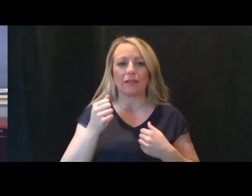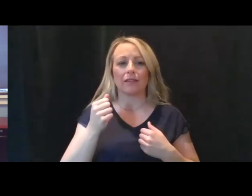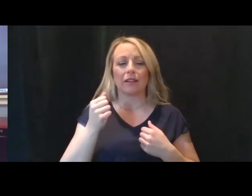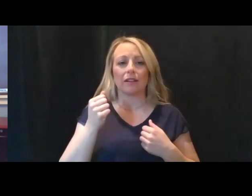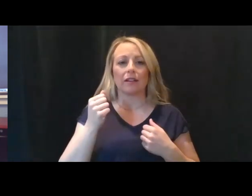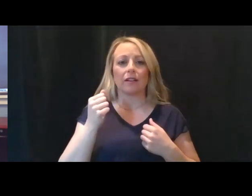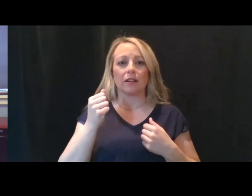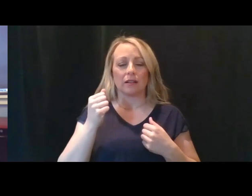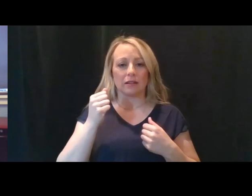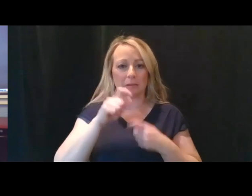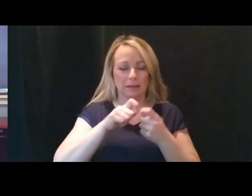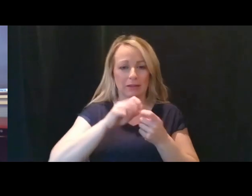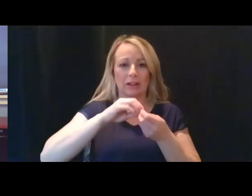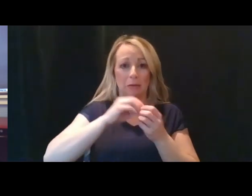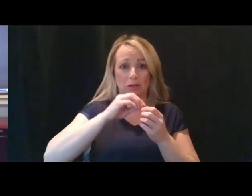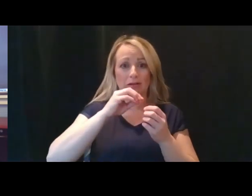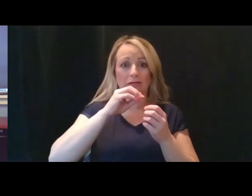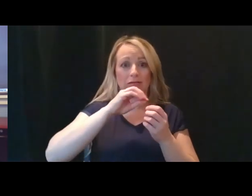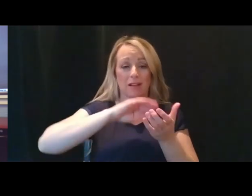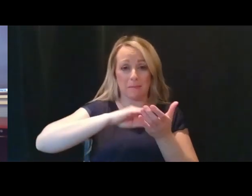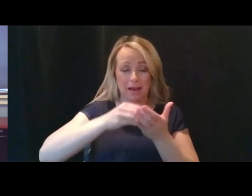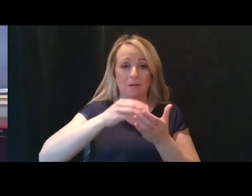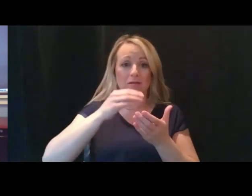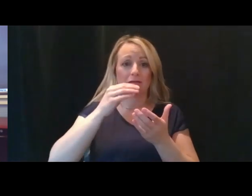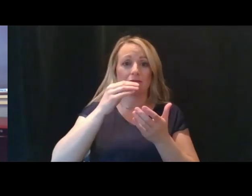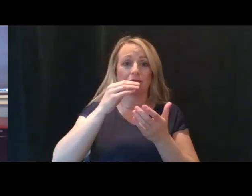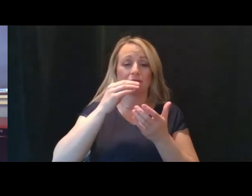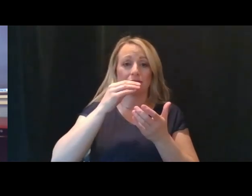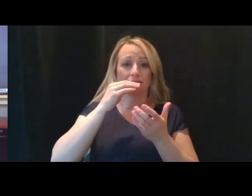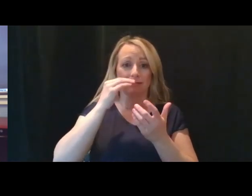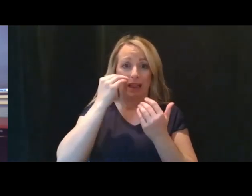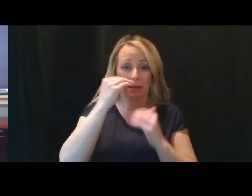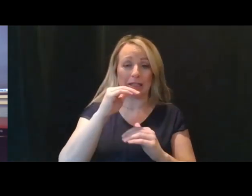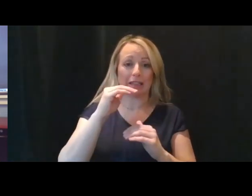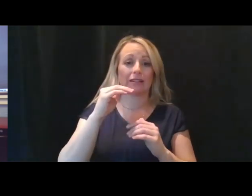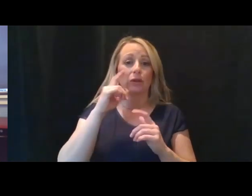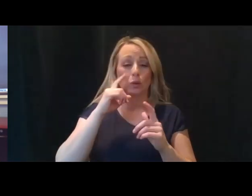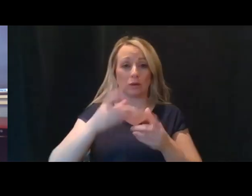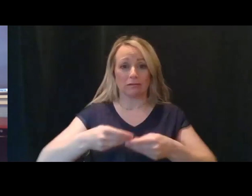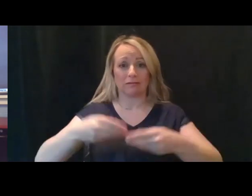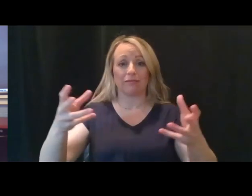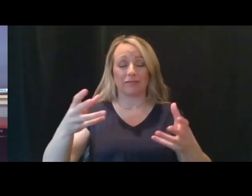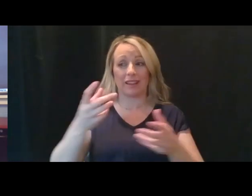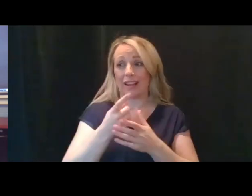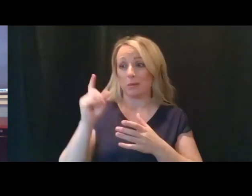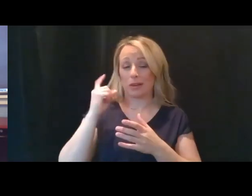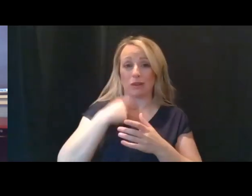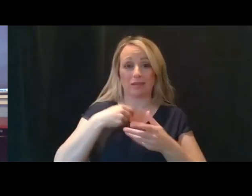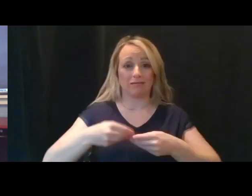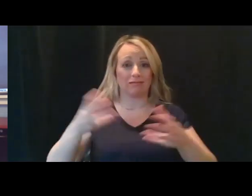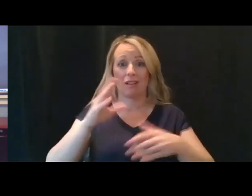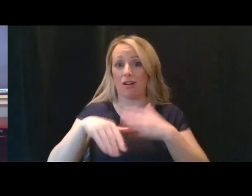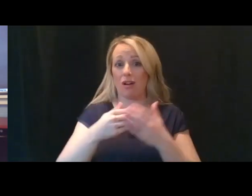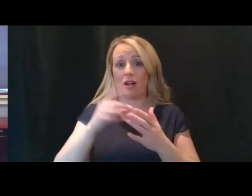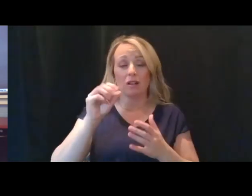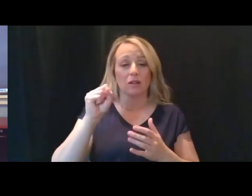and community health care to share. Just a couple of weeks ago, we distributed all doses coming into the county for